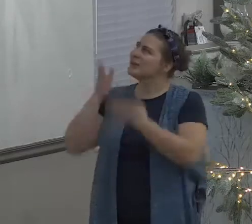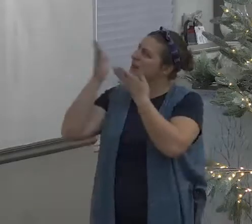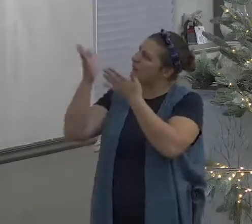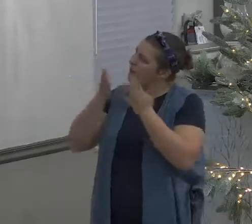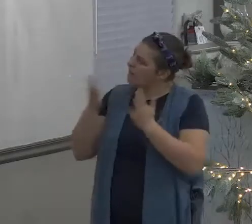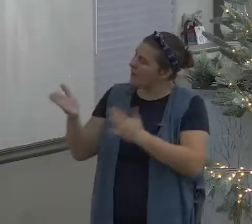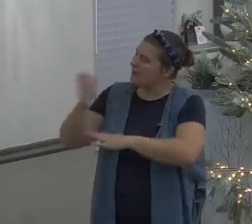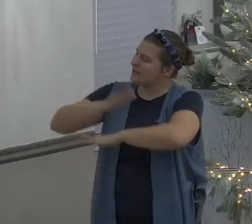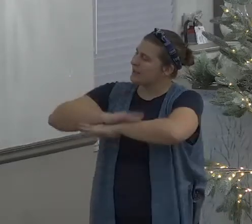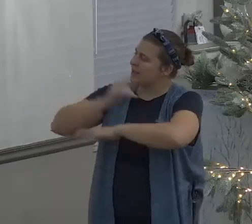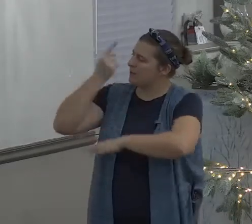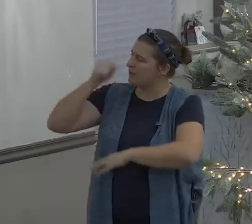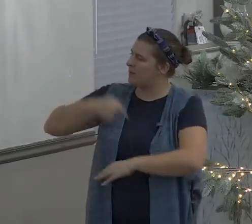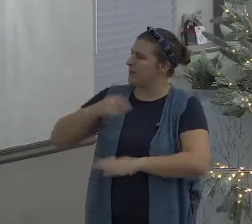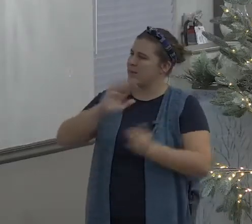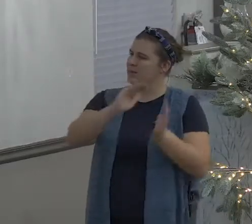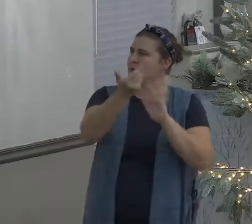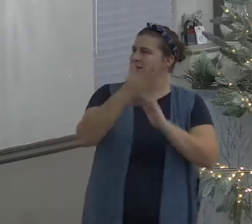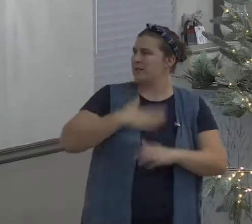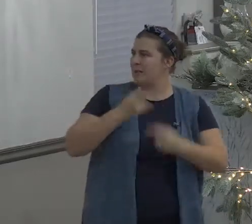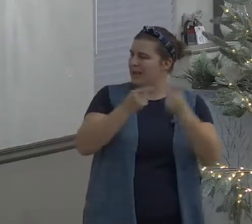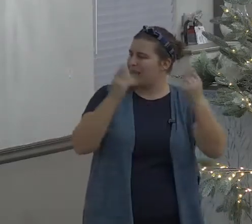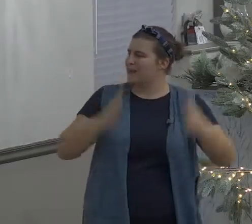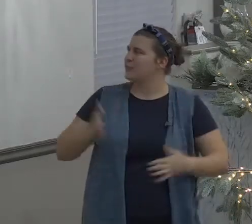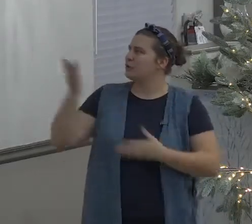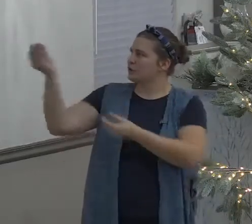in his time